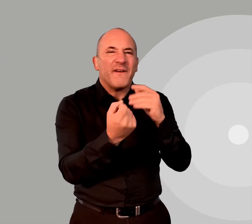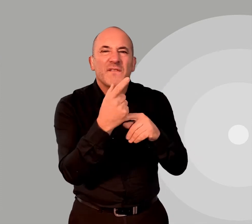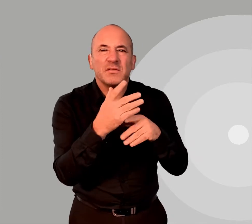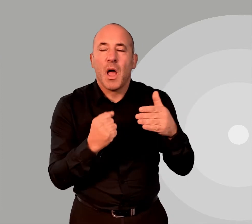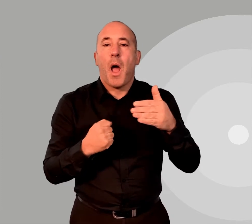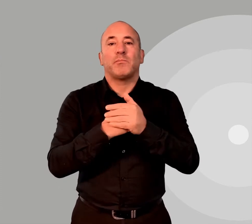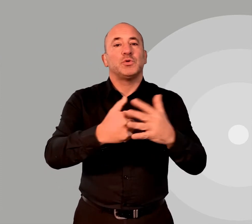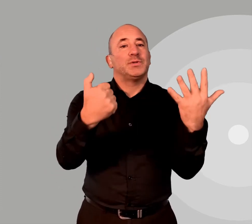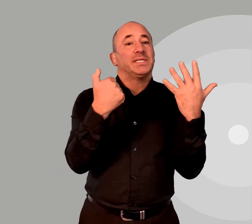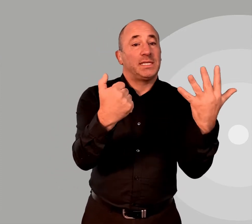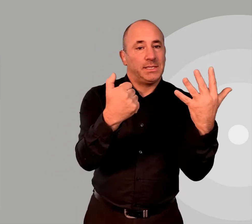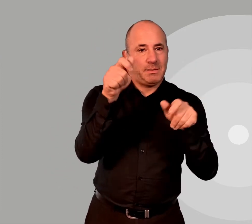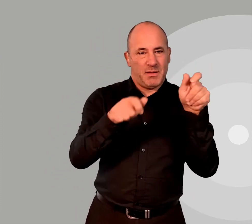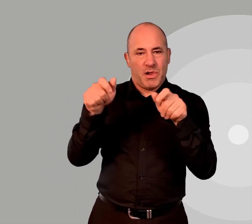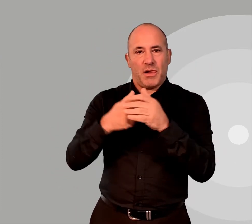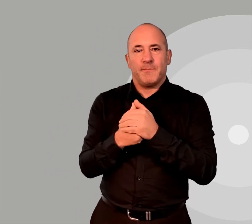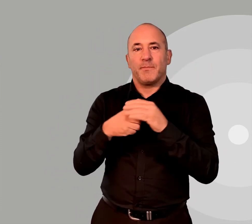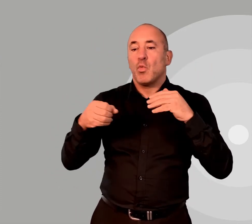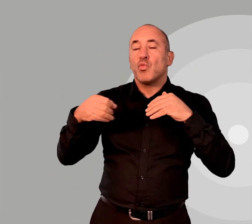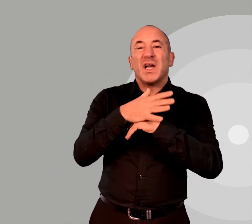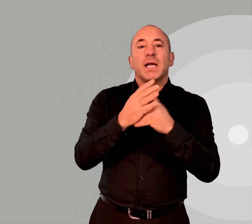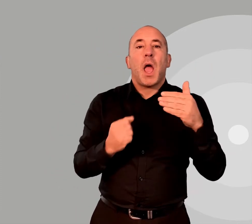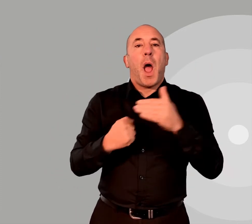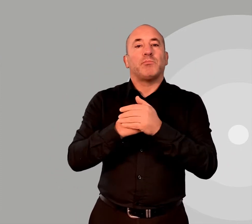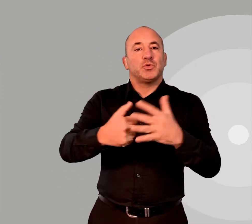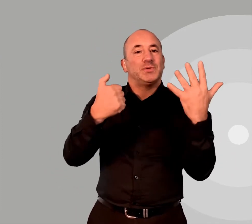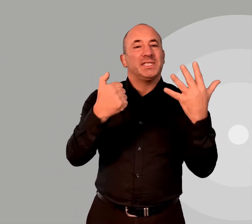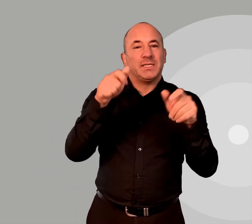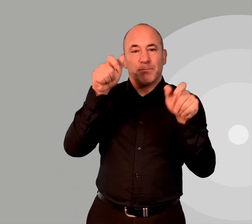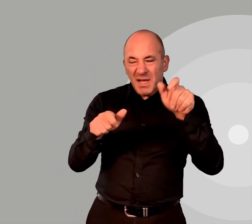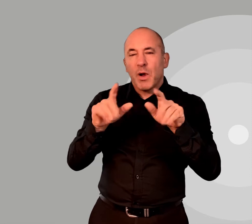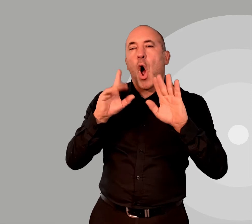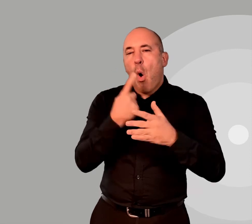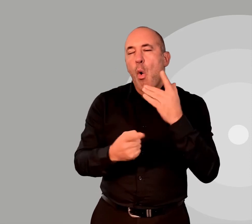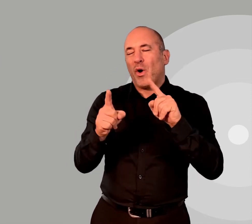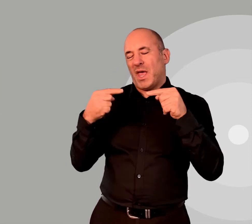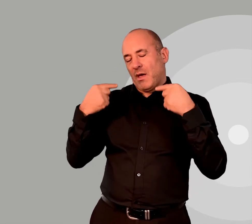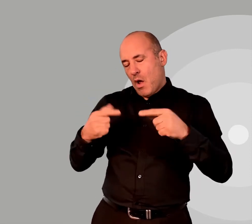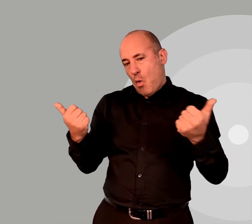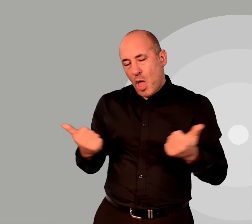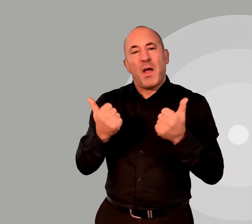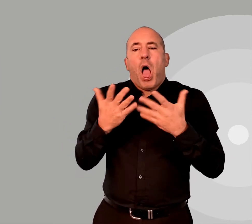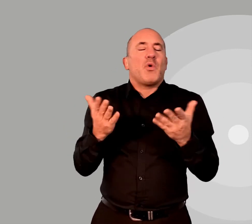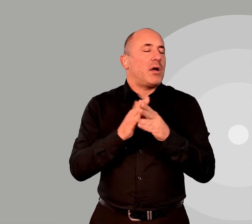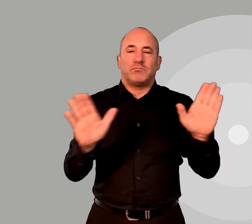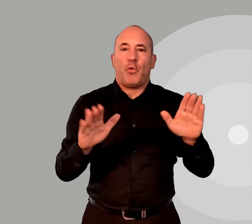can continue in a group of up to six. Weddings of up to six can continue in exceptional circumstances.